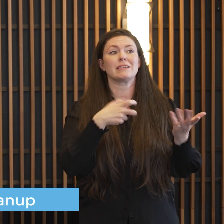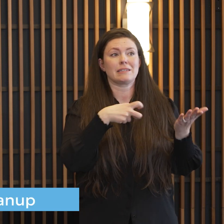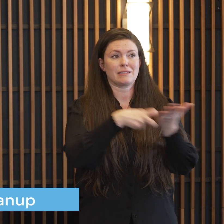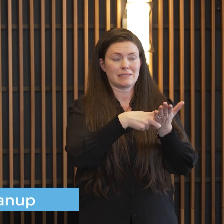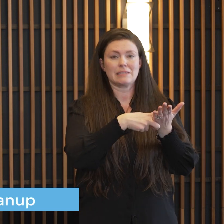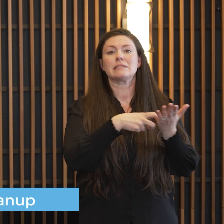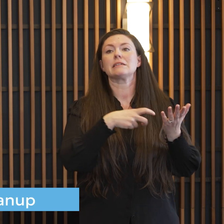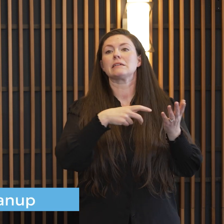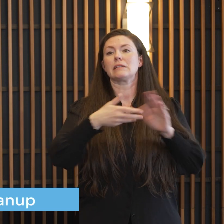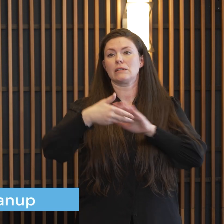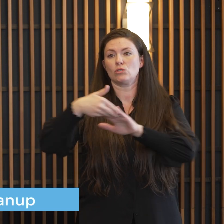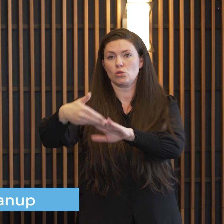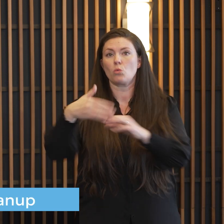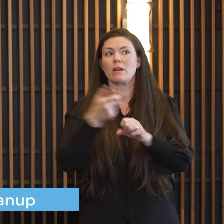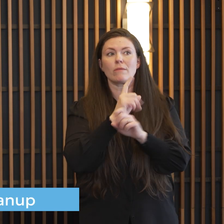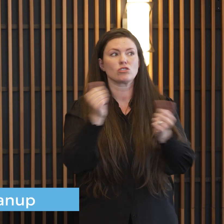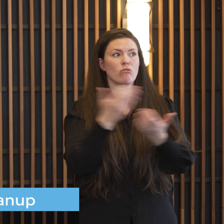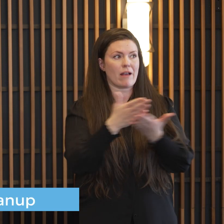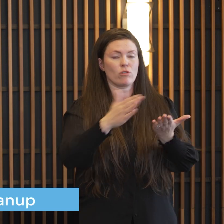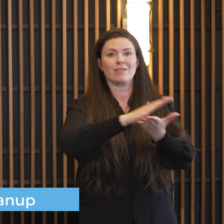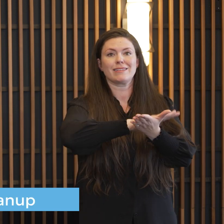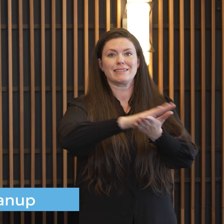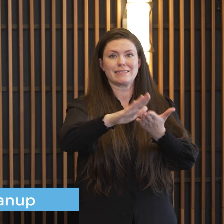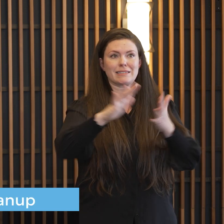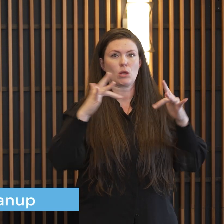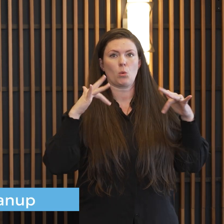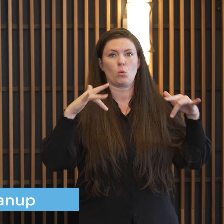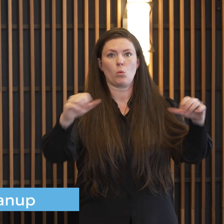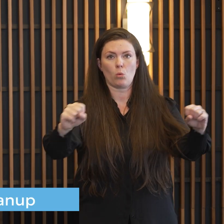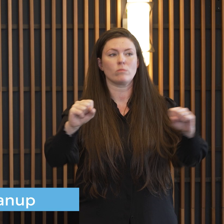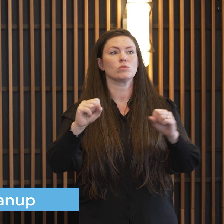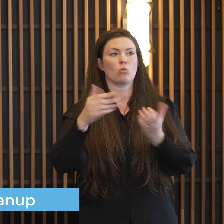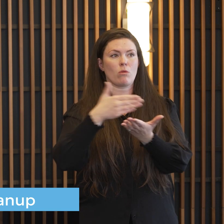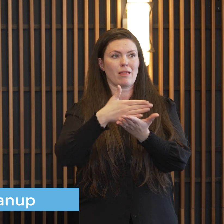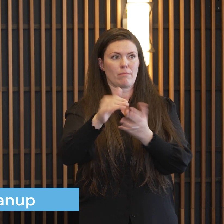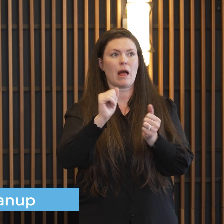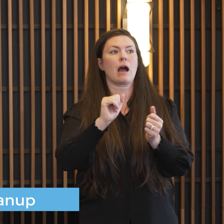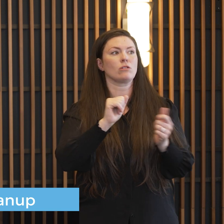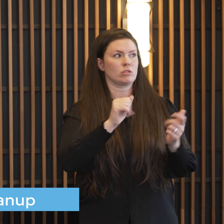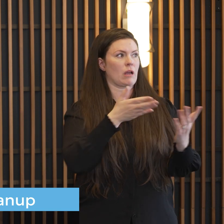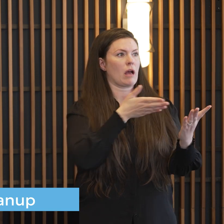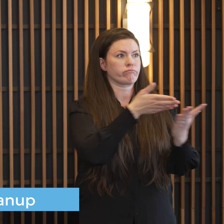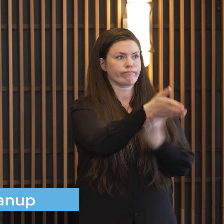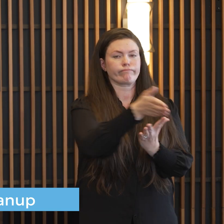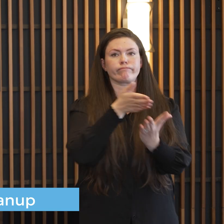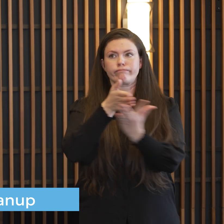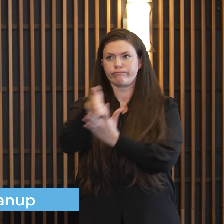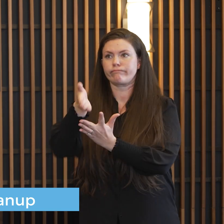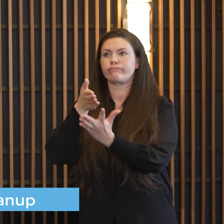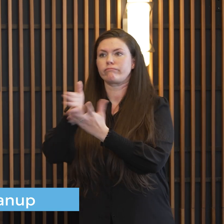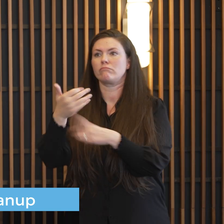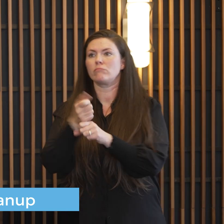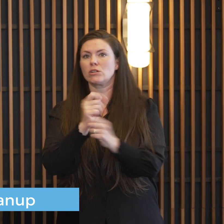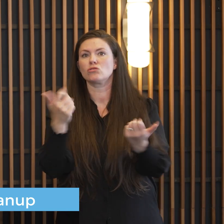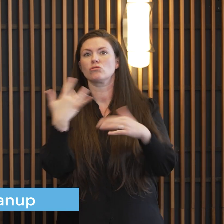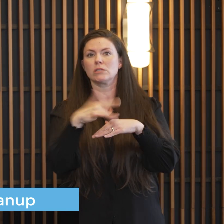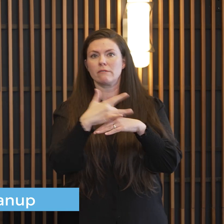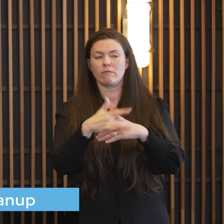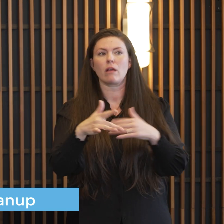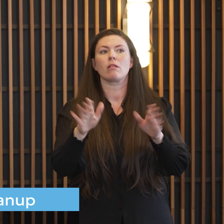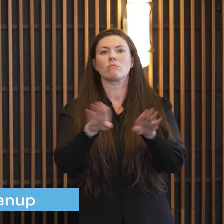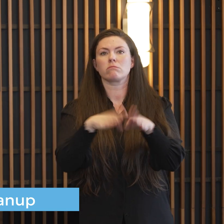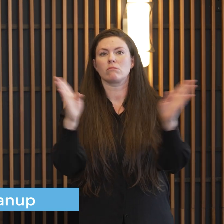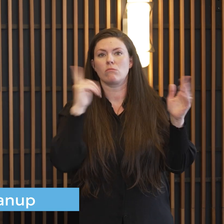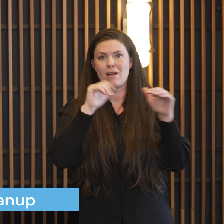towing make sure that they're clear so that the plows can get through and get them as wide as we can for traffic and emergency services